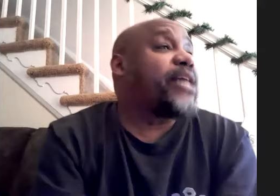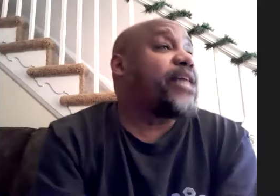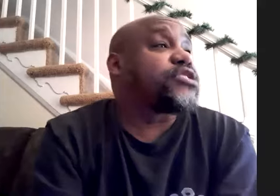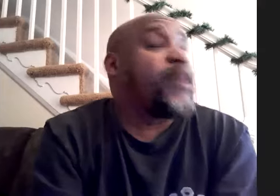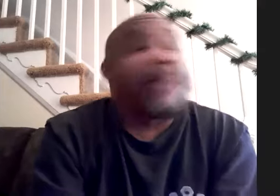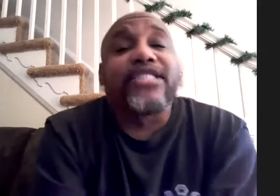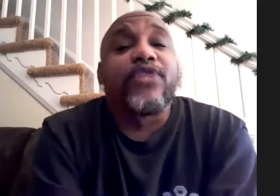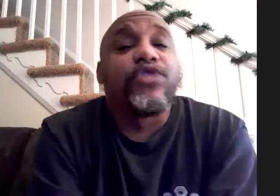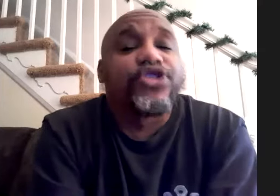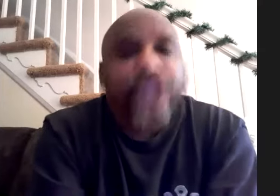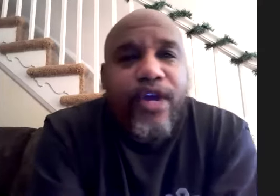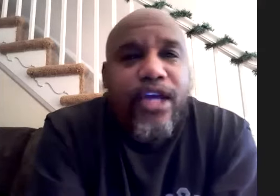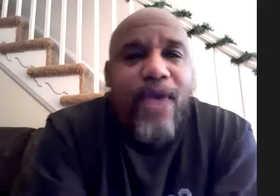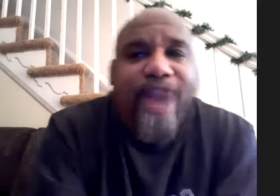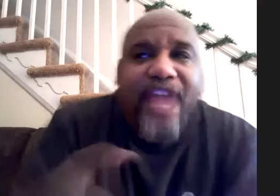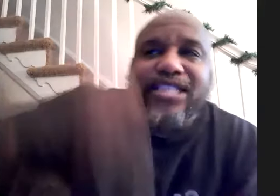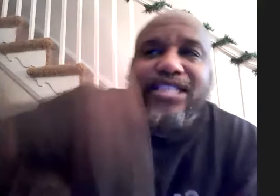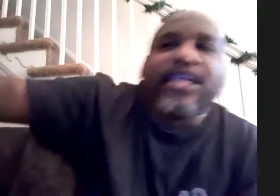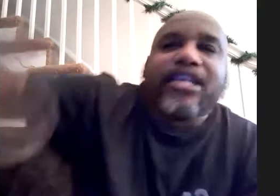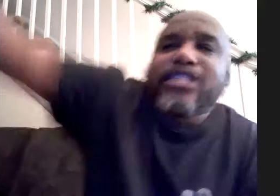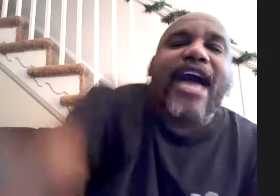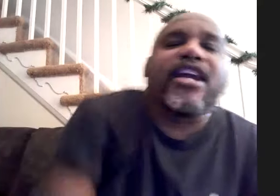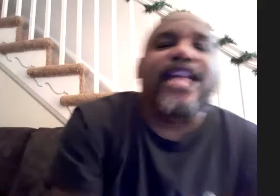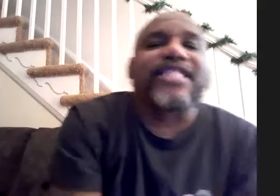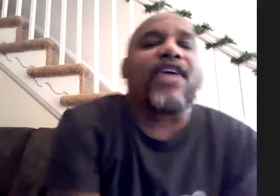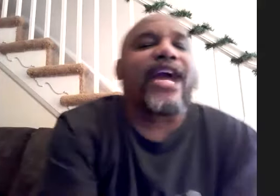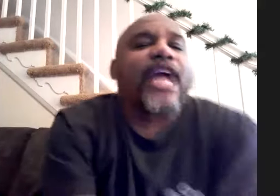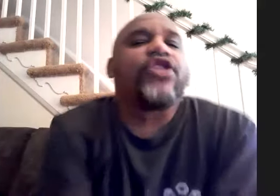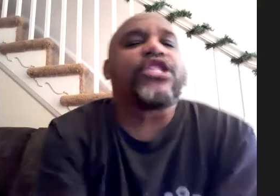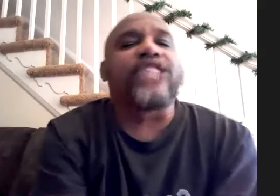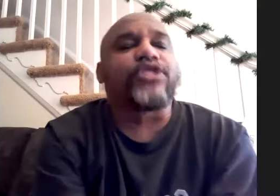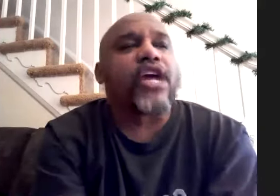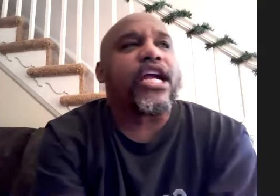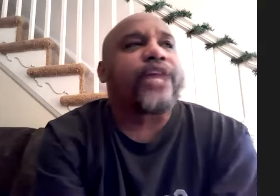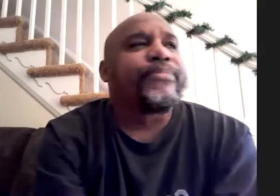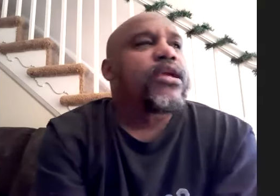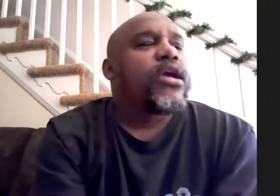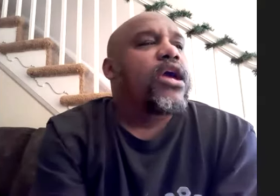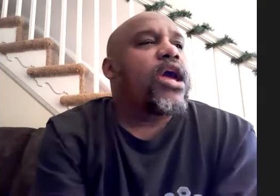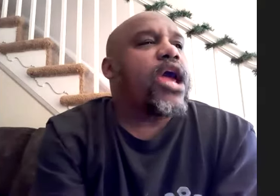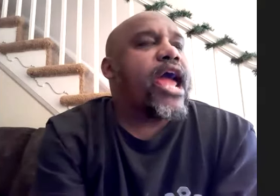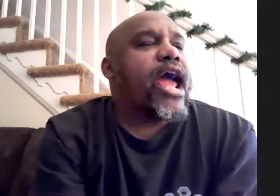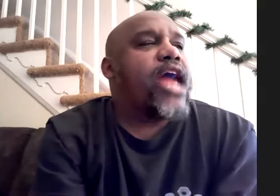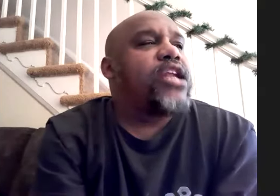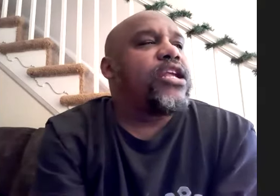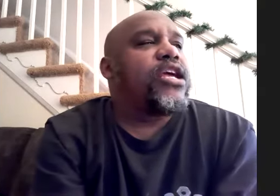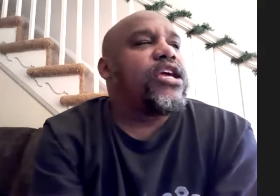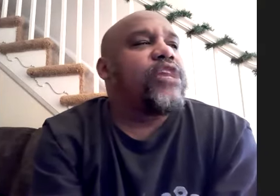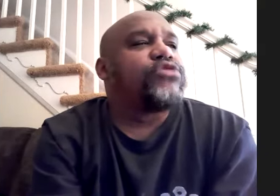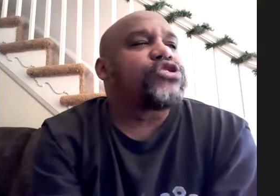just imagining what you're doing you have to actually do that and that's how i got on the job training and it was just